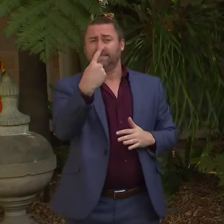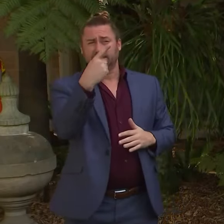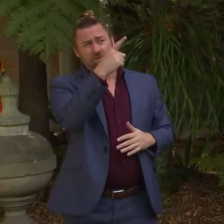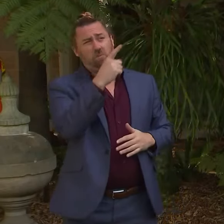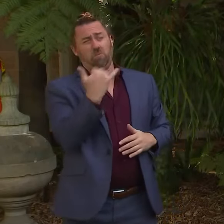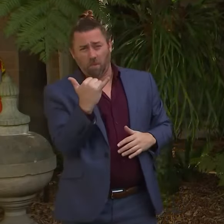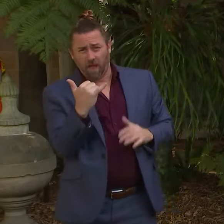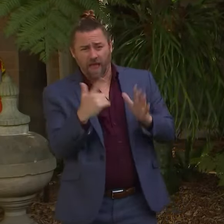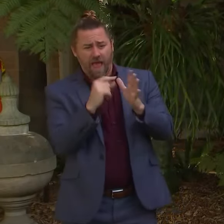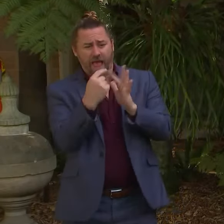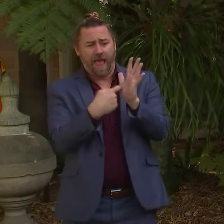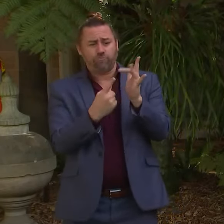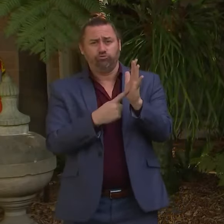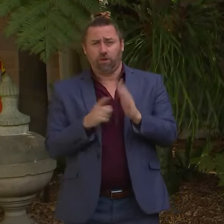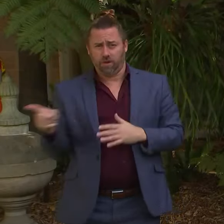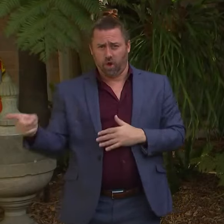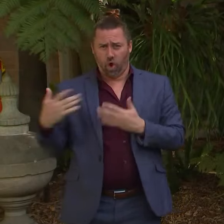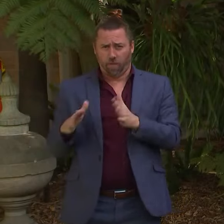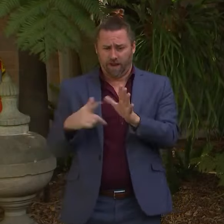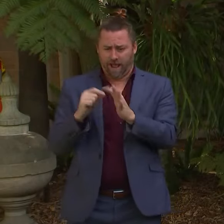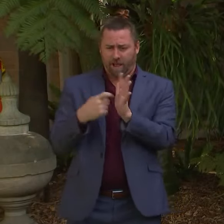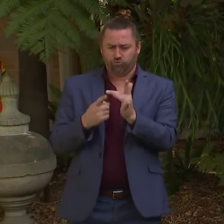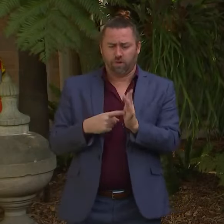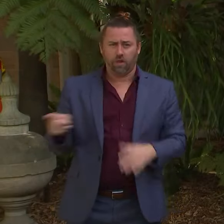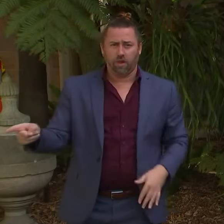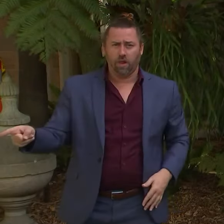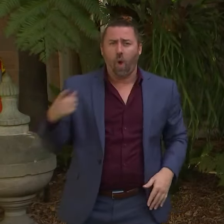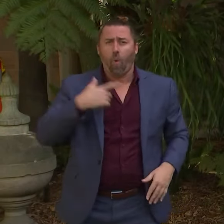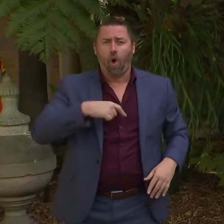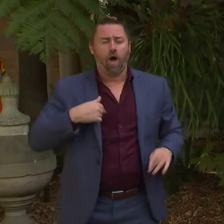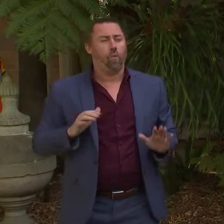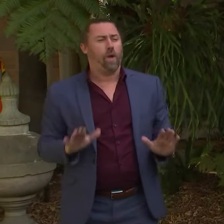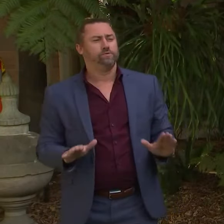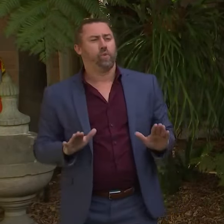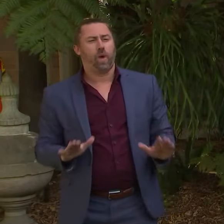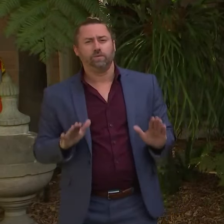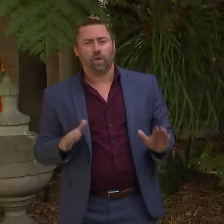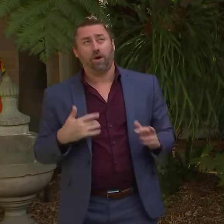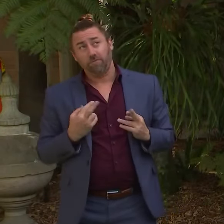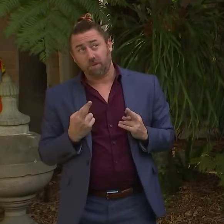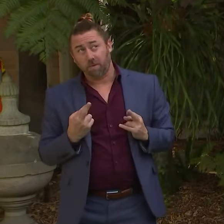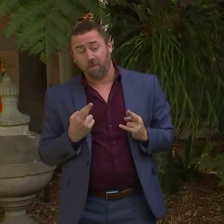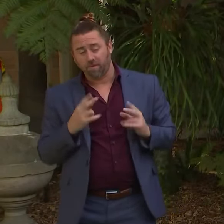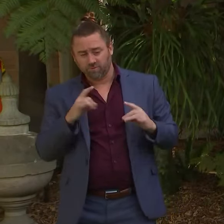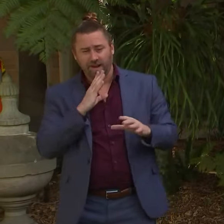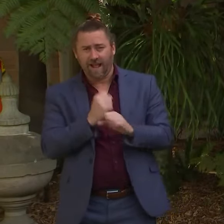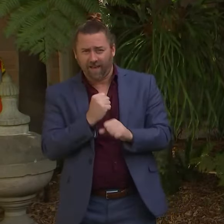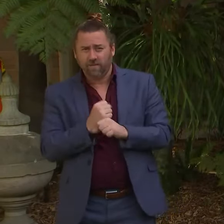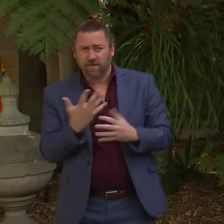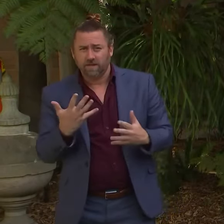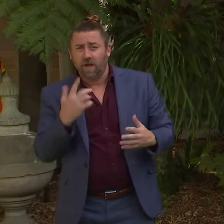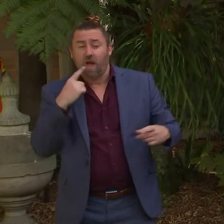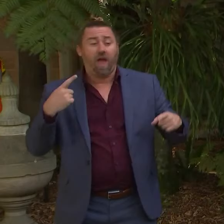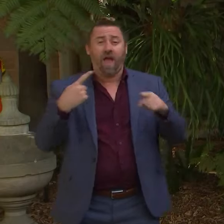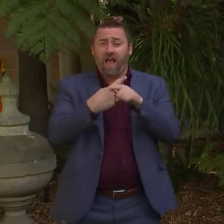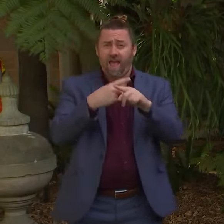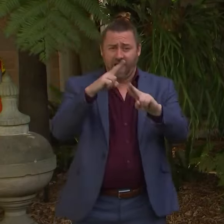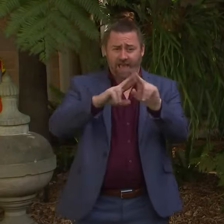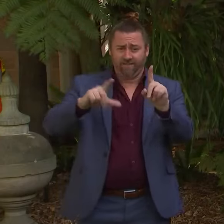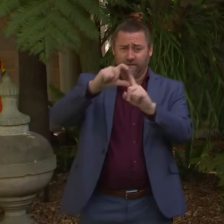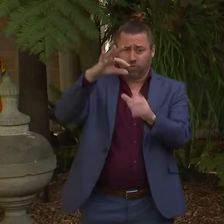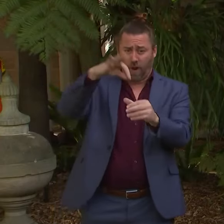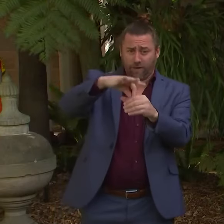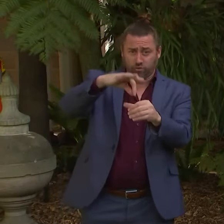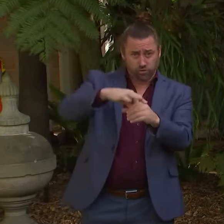maybe April when that's open. So what's the point of sitting back and waiting and hoping that's going to clash with the federal election. It's highly